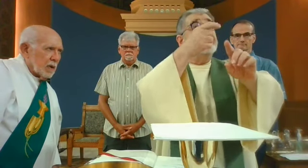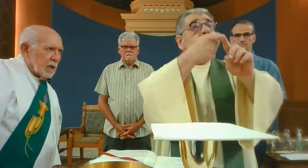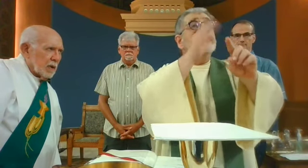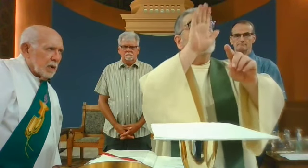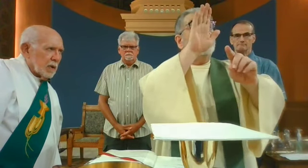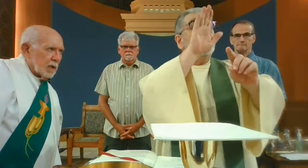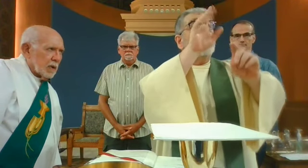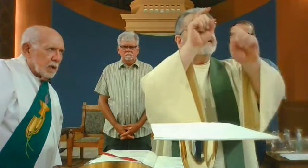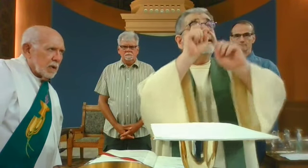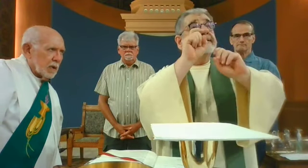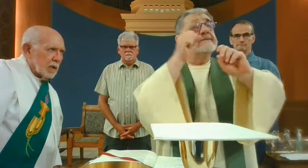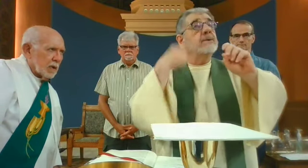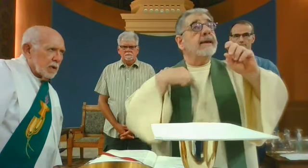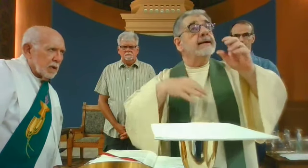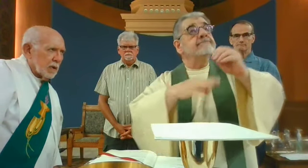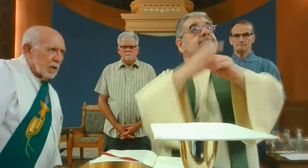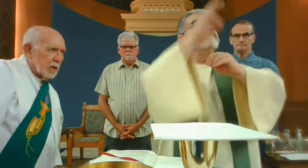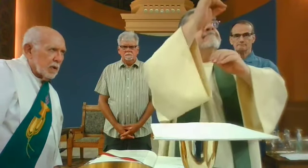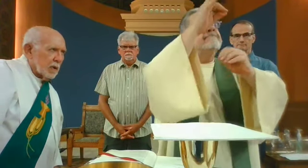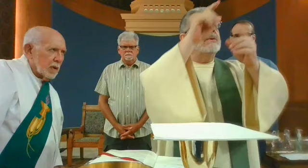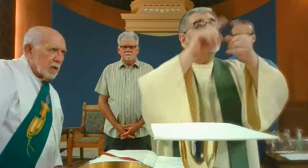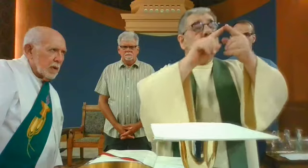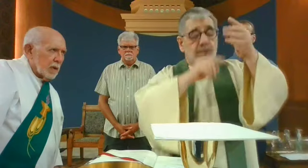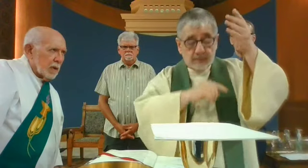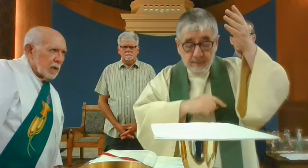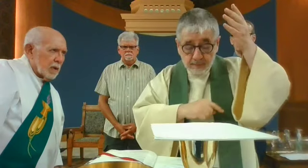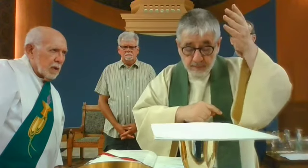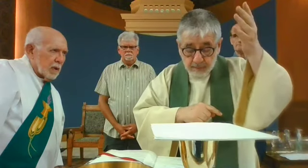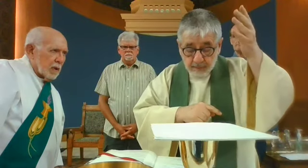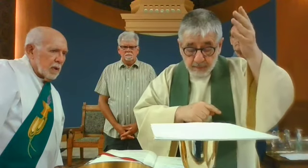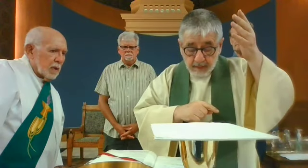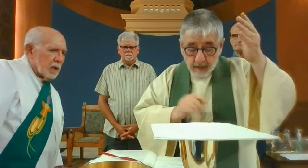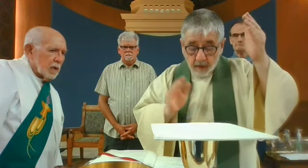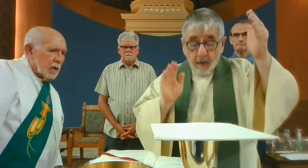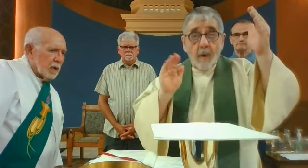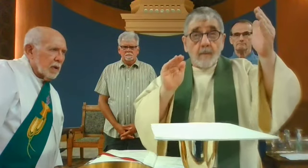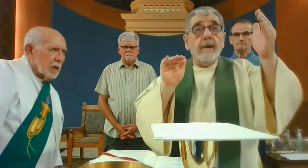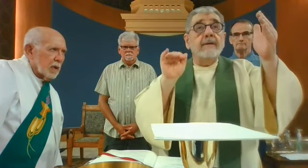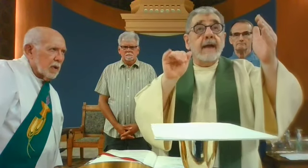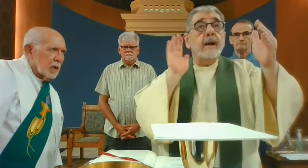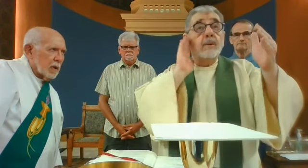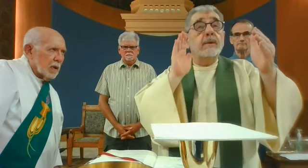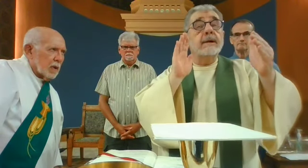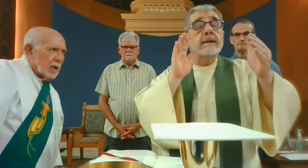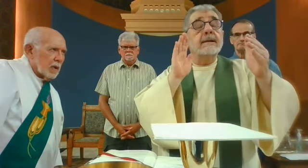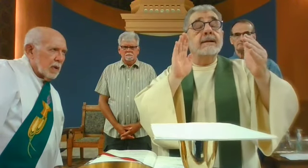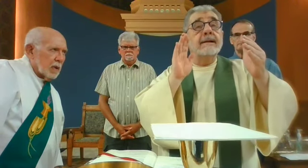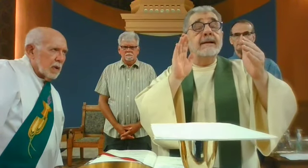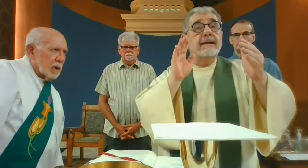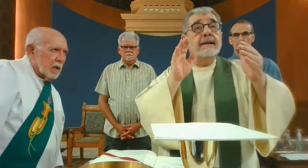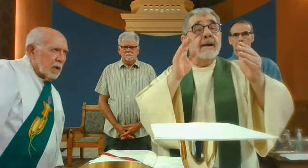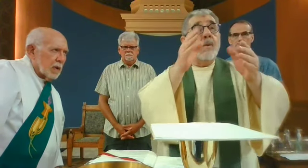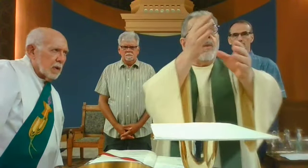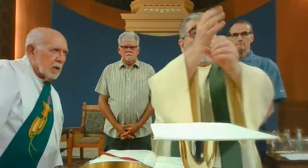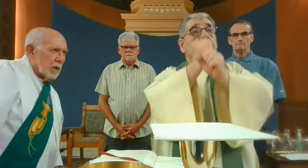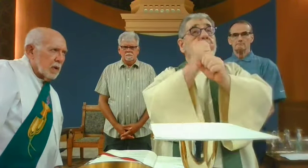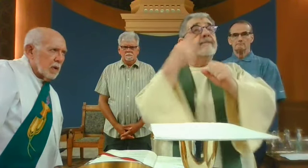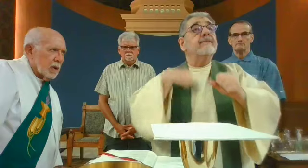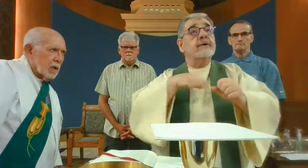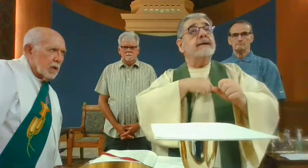by which is brought about a glorious exchange. By offering what you have given, we